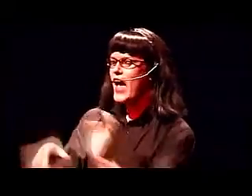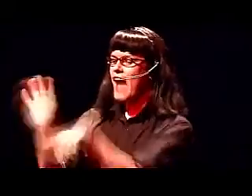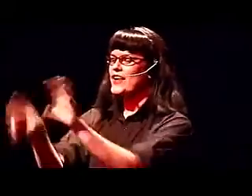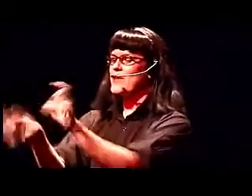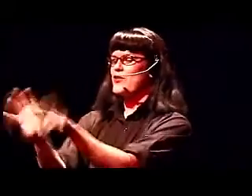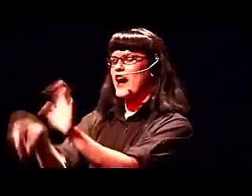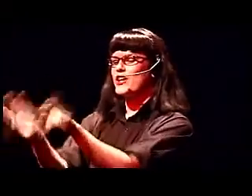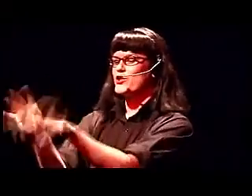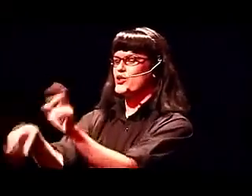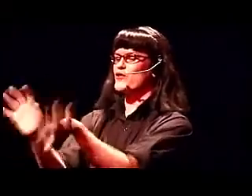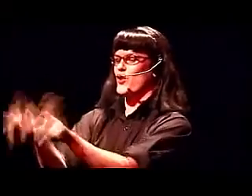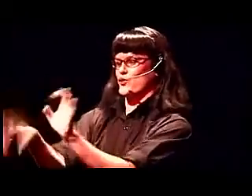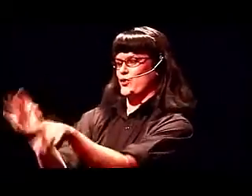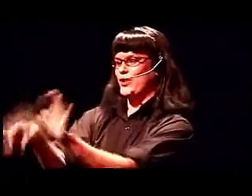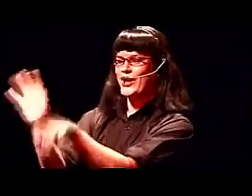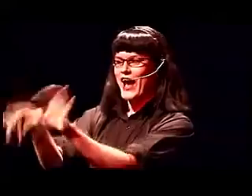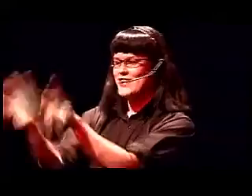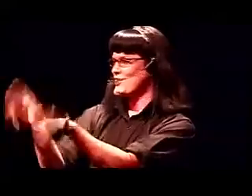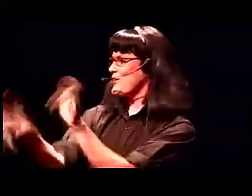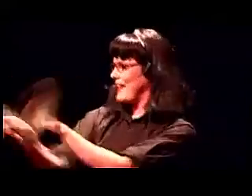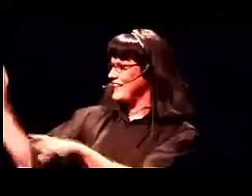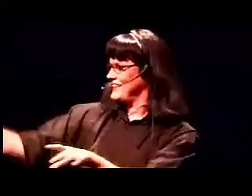And the name of the party you wish to converse with, plies. Go ahead.